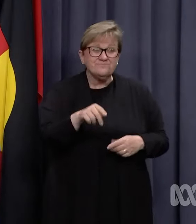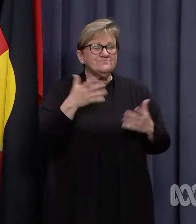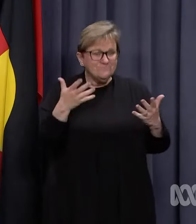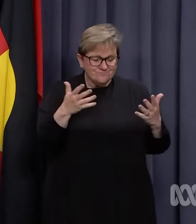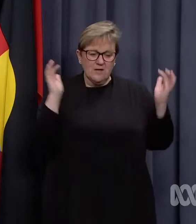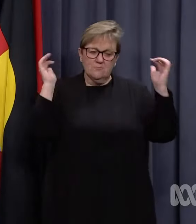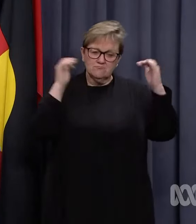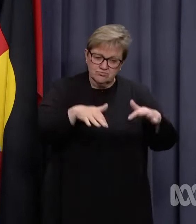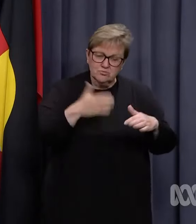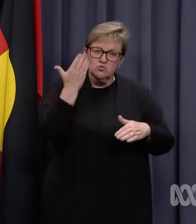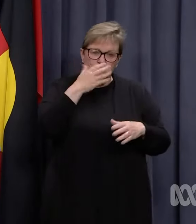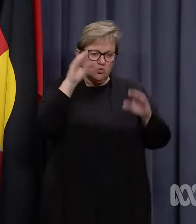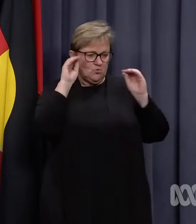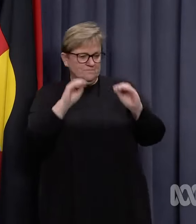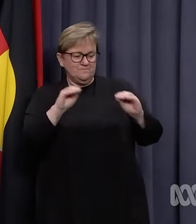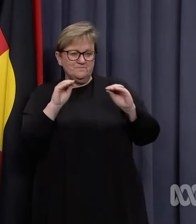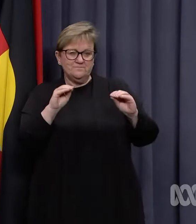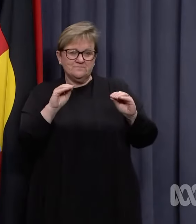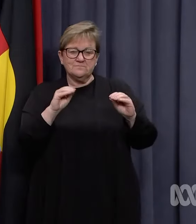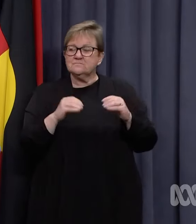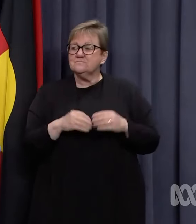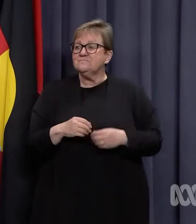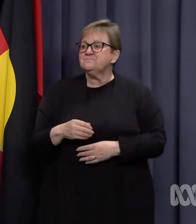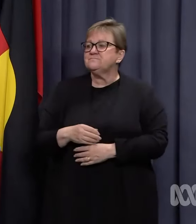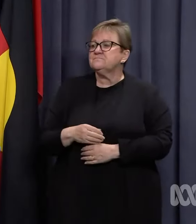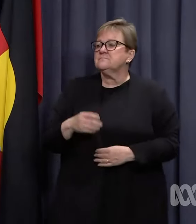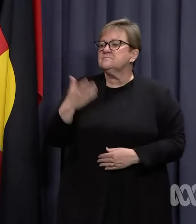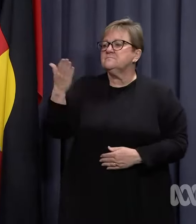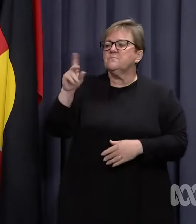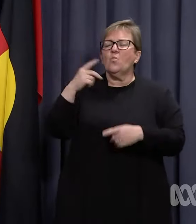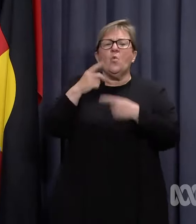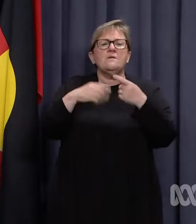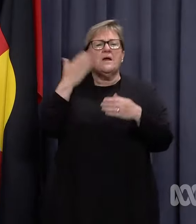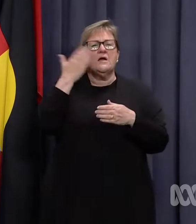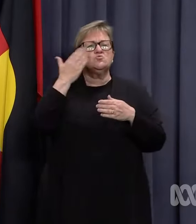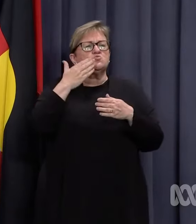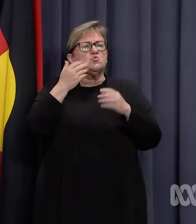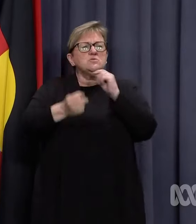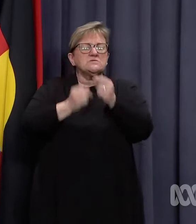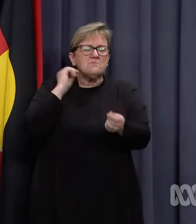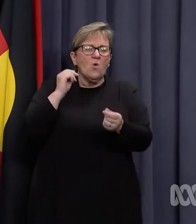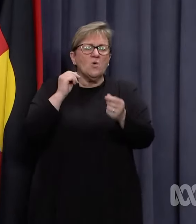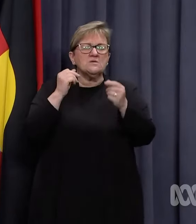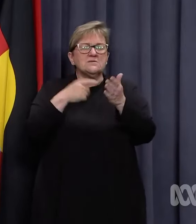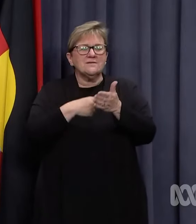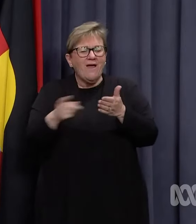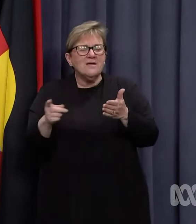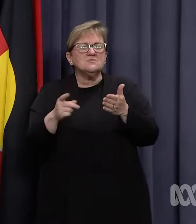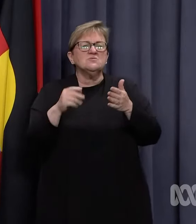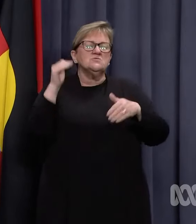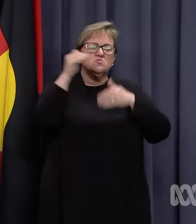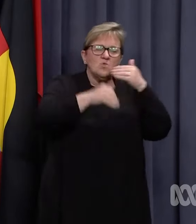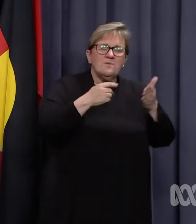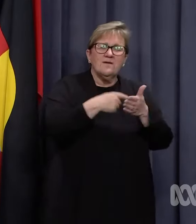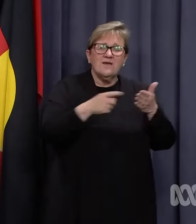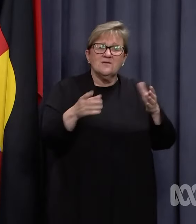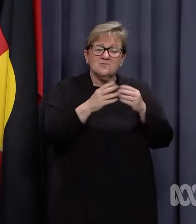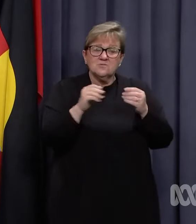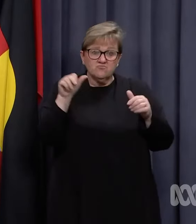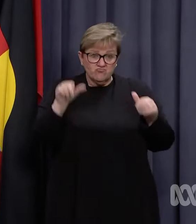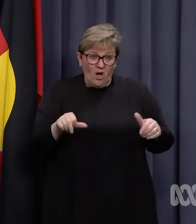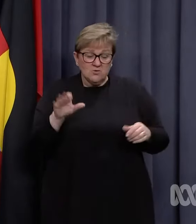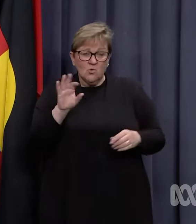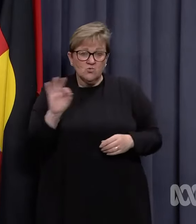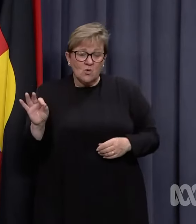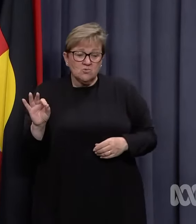is face-to-face learning. We've heard reports of school carnivals and school lessons being cancelled as a result of COVID-style shortages. Can you confirm